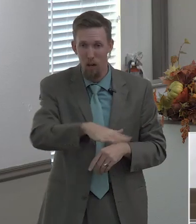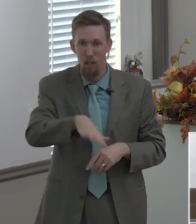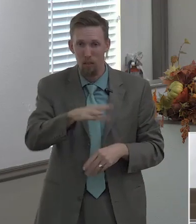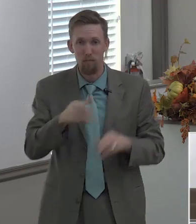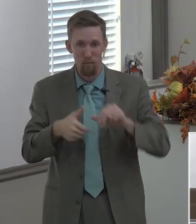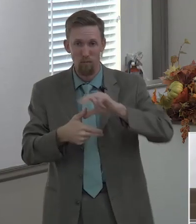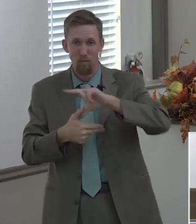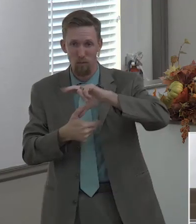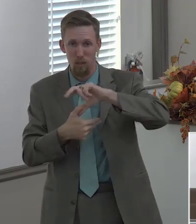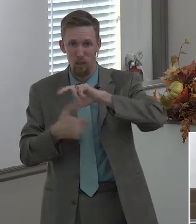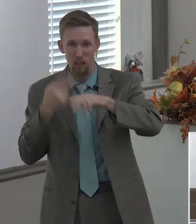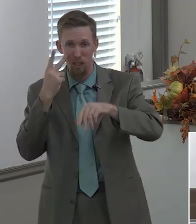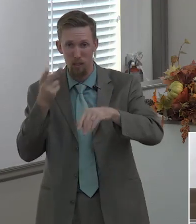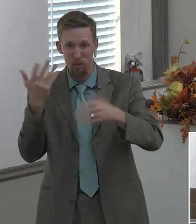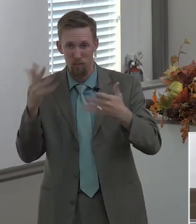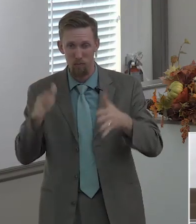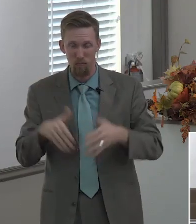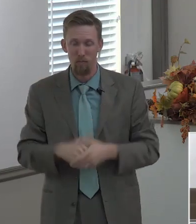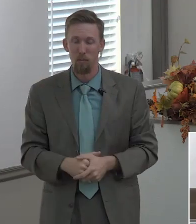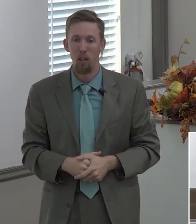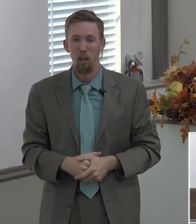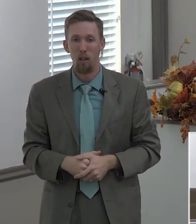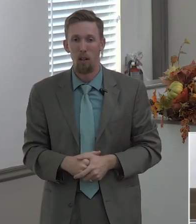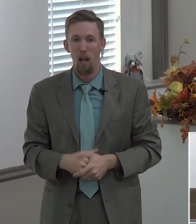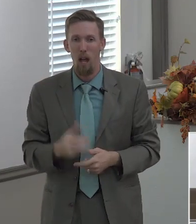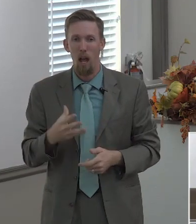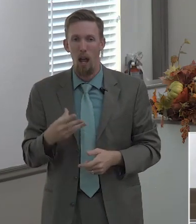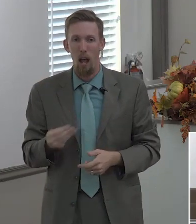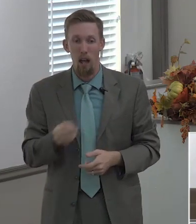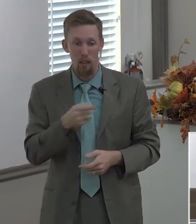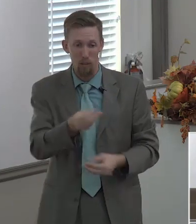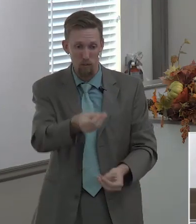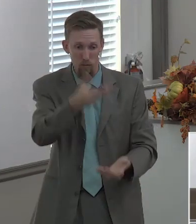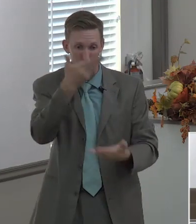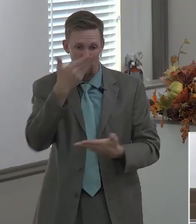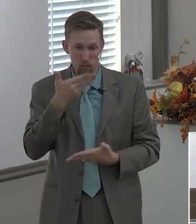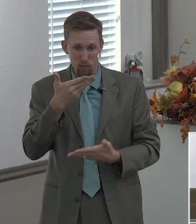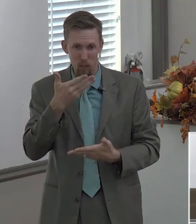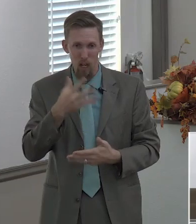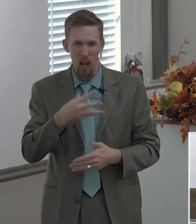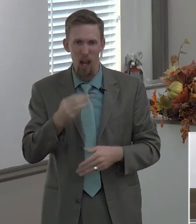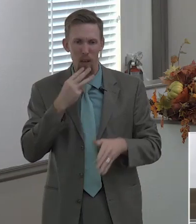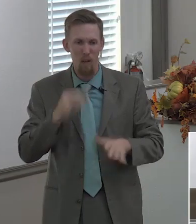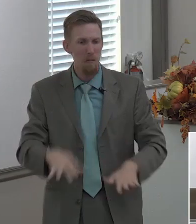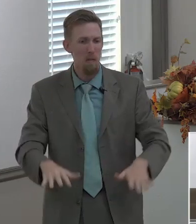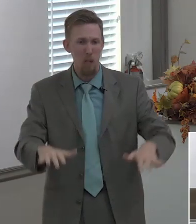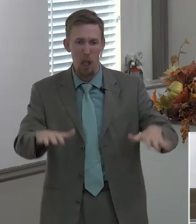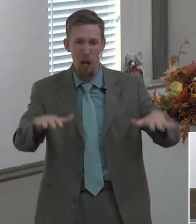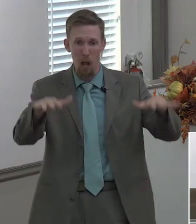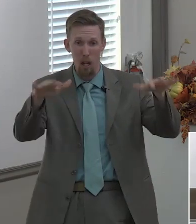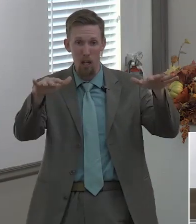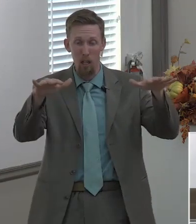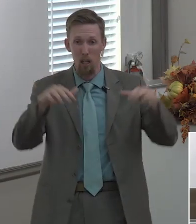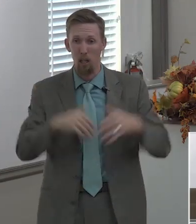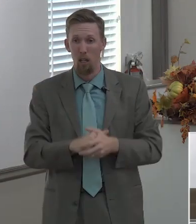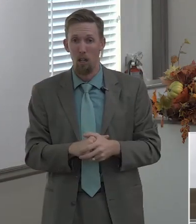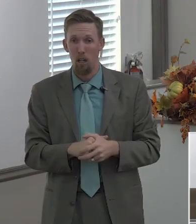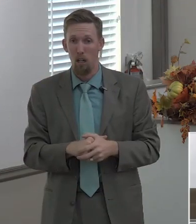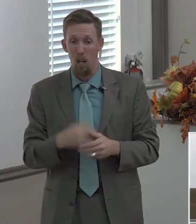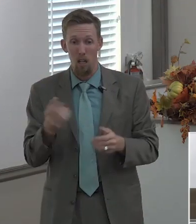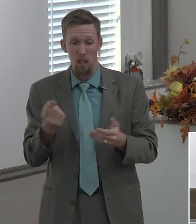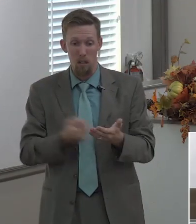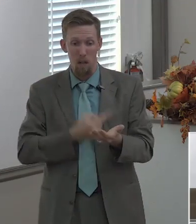and uh and it's been shared with me that man sometimes the flooding in these things is